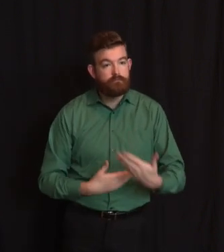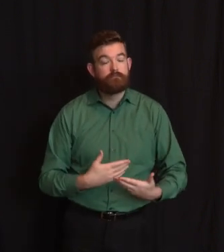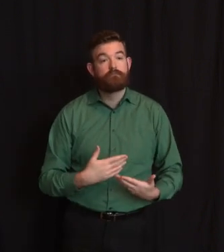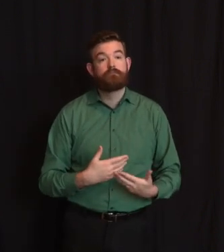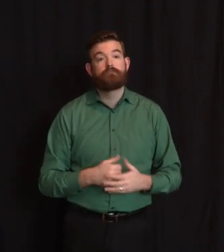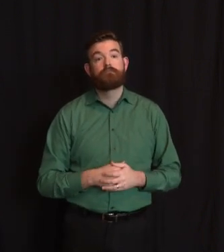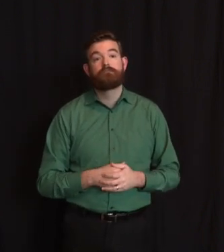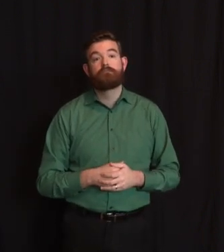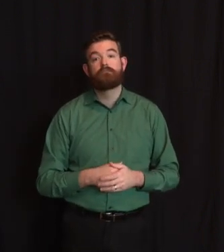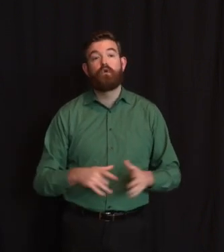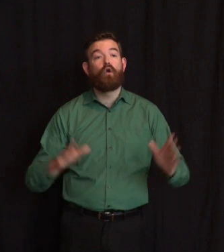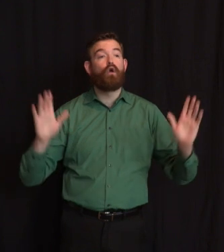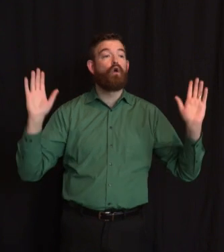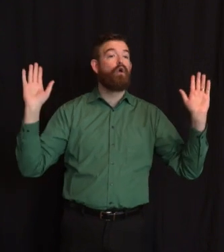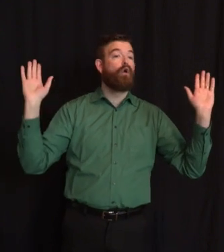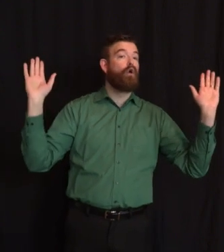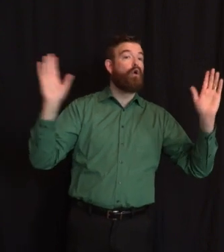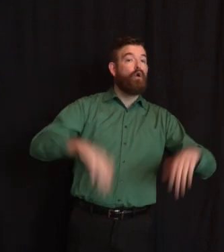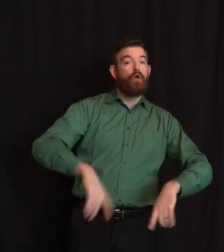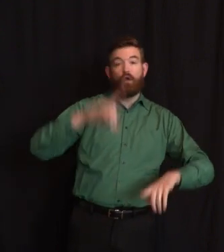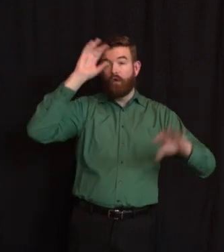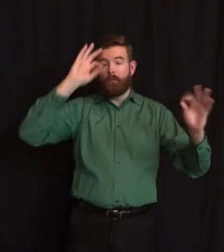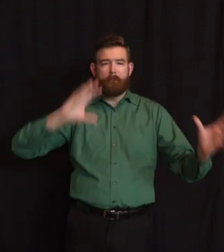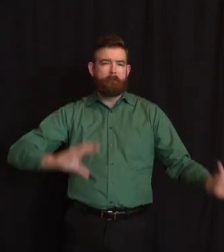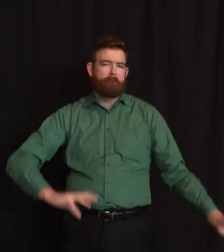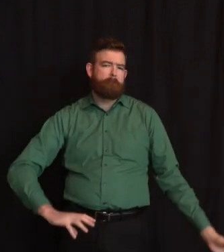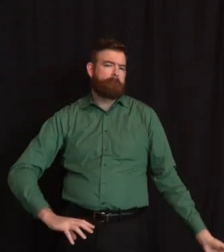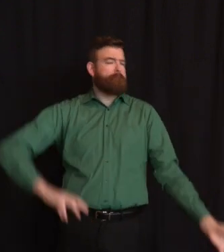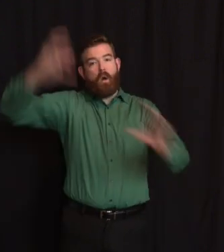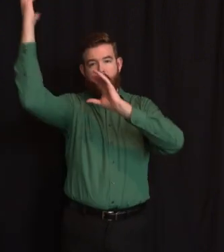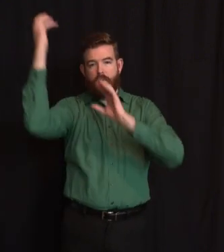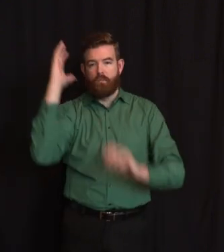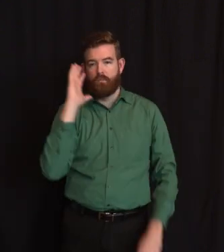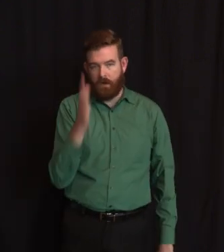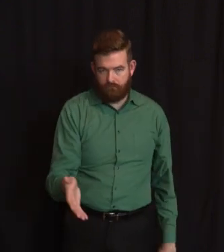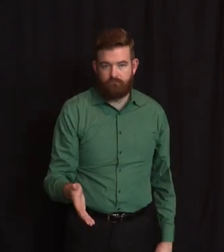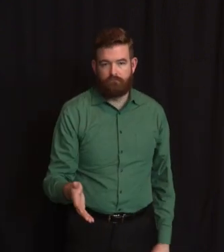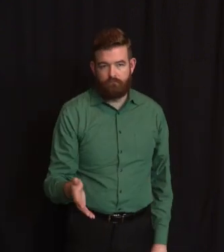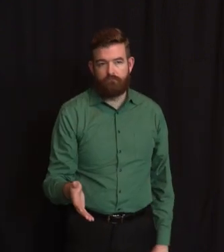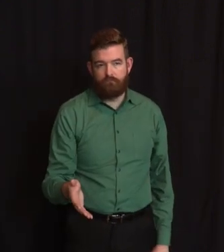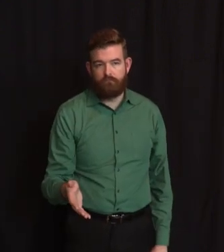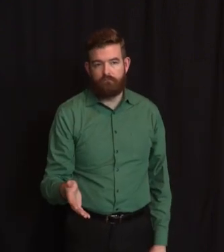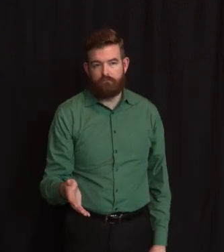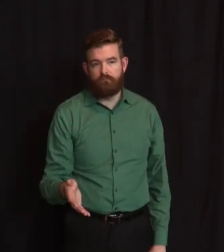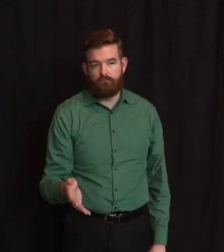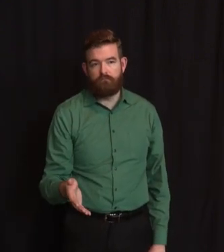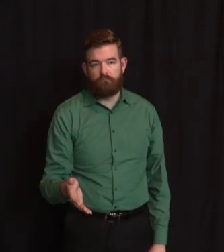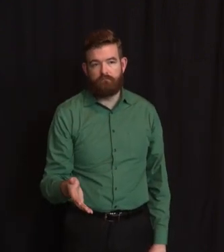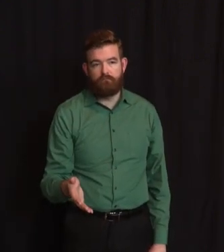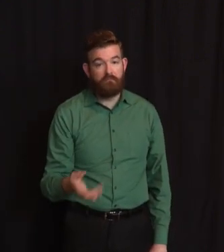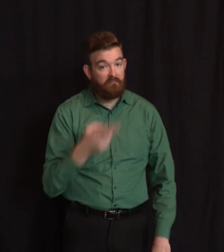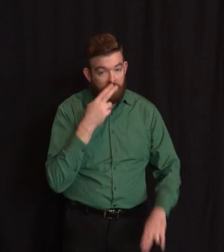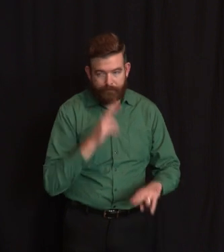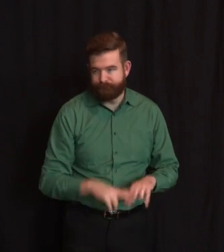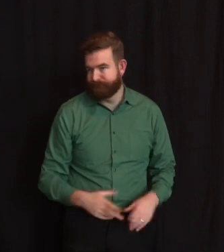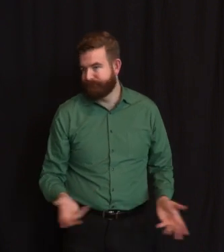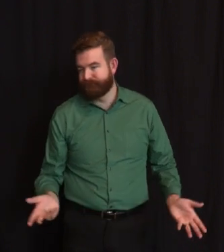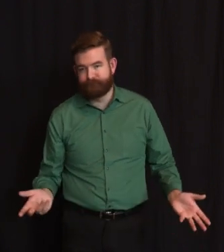please don't let your guard down. I know it's not fun. It's not fun for any of us, trust me. But it is working. Keep at it,